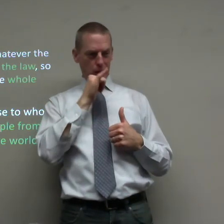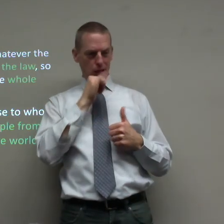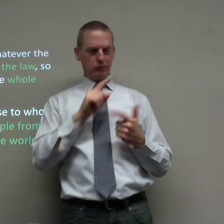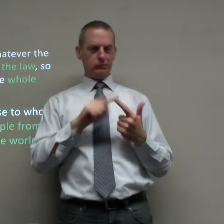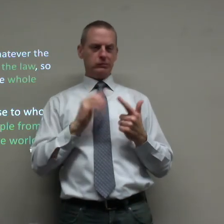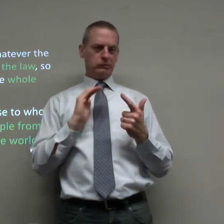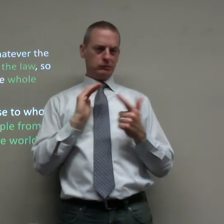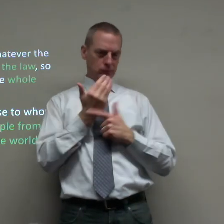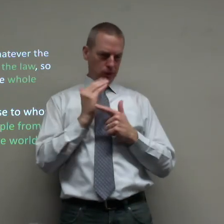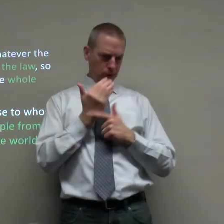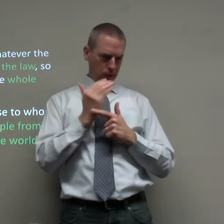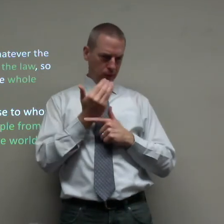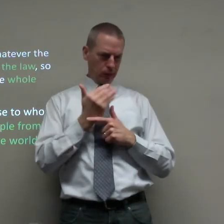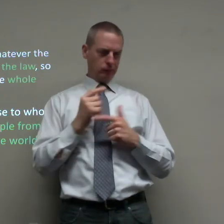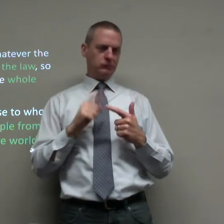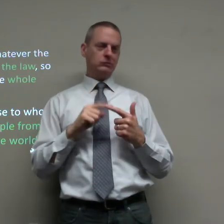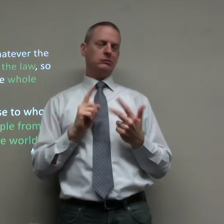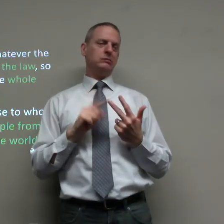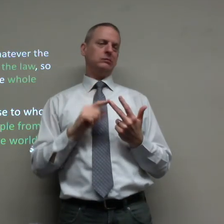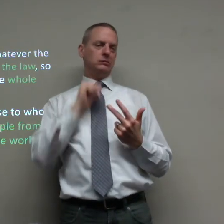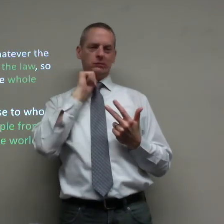he's alcoholic he's cheated